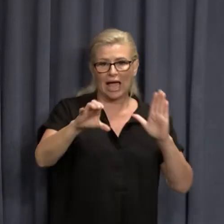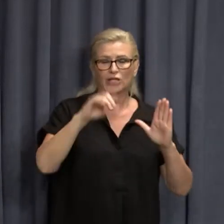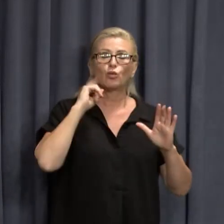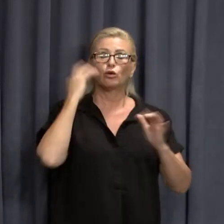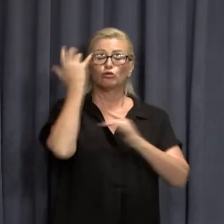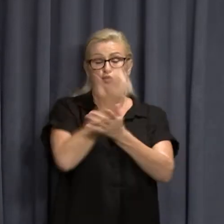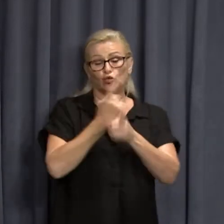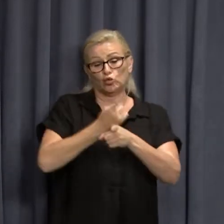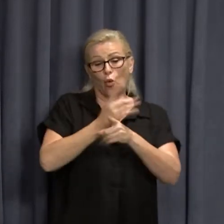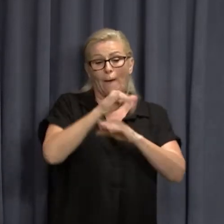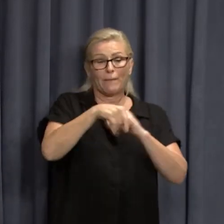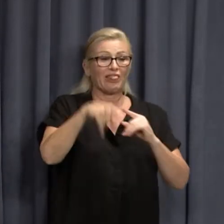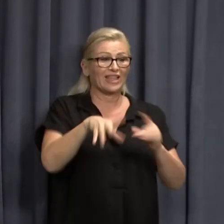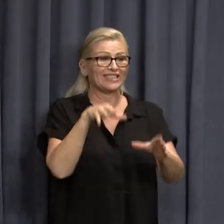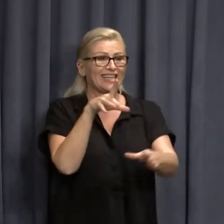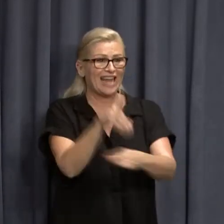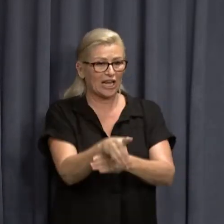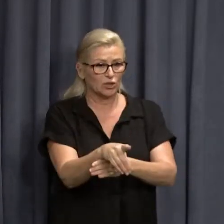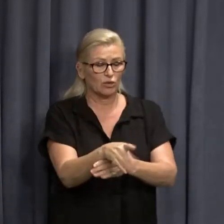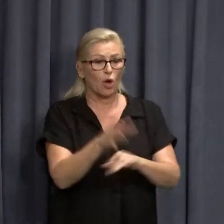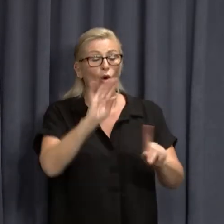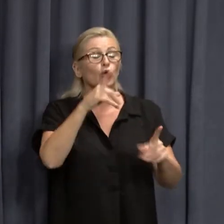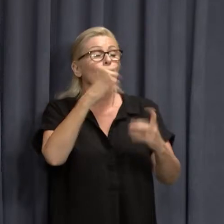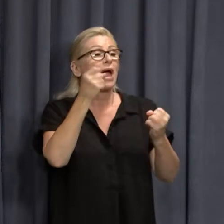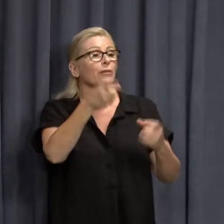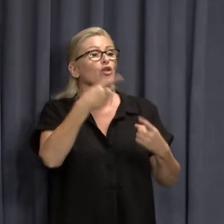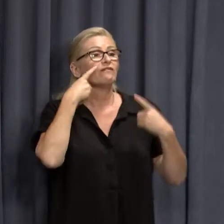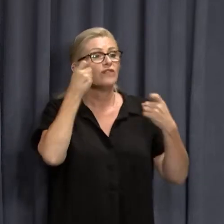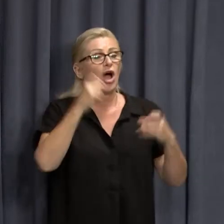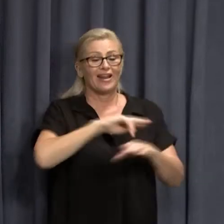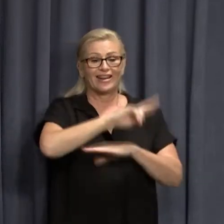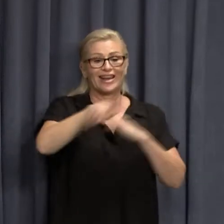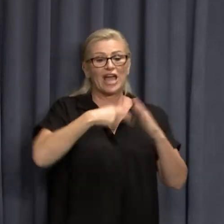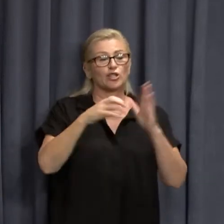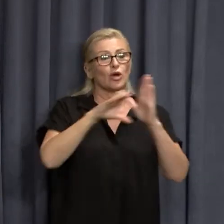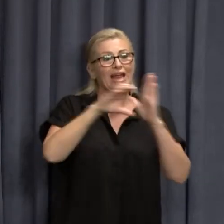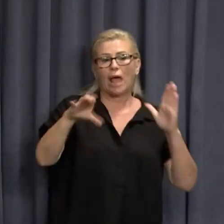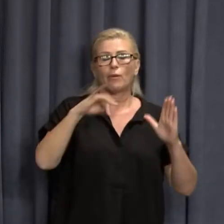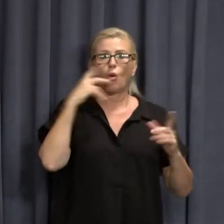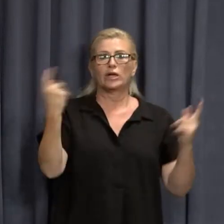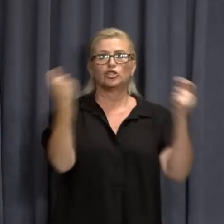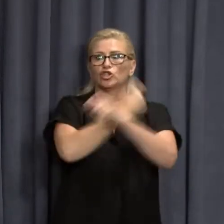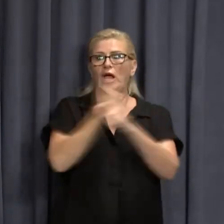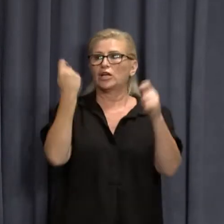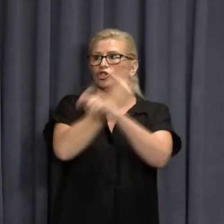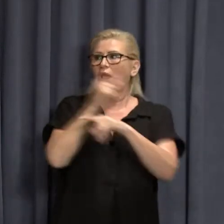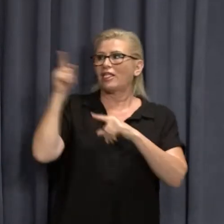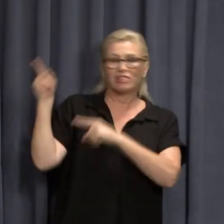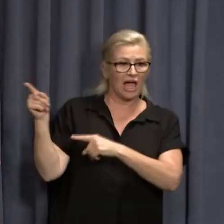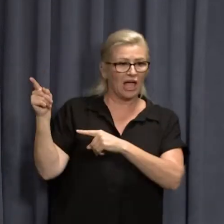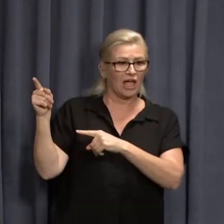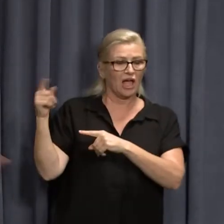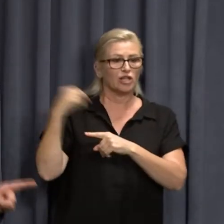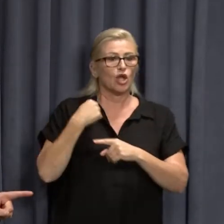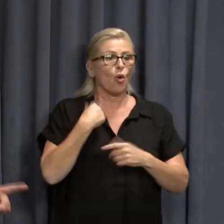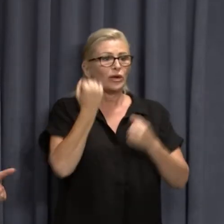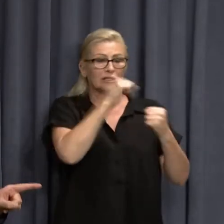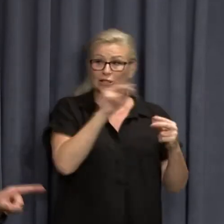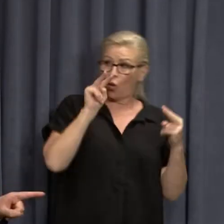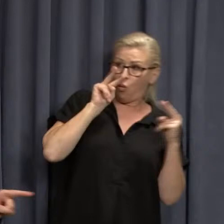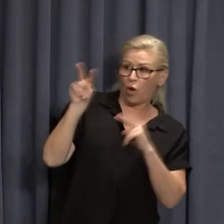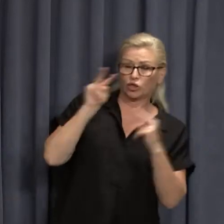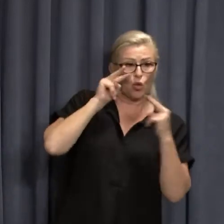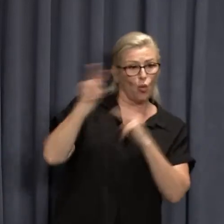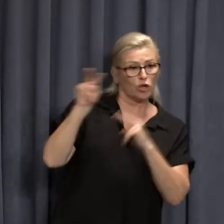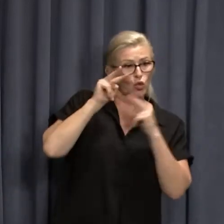week. What you find is, and I find, is at every national cabinet meeting these rules seem to change over there. So we continue to monitor and watch